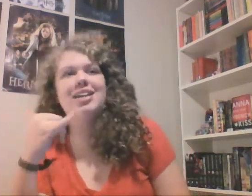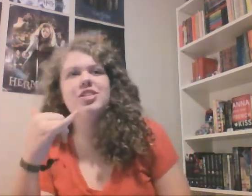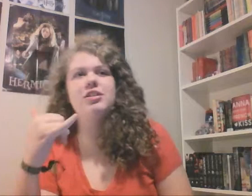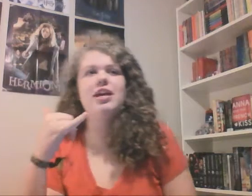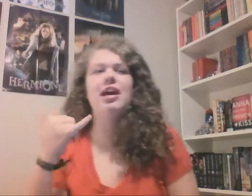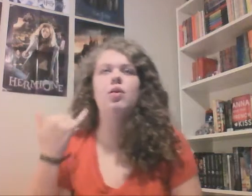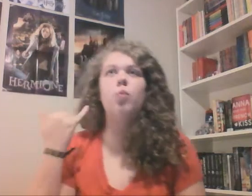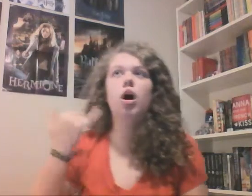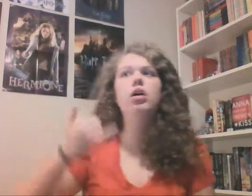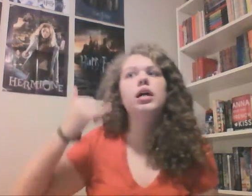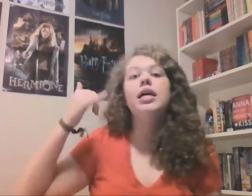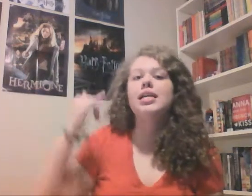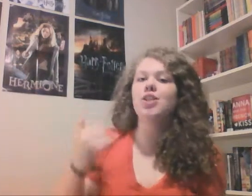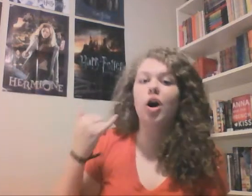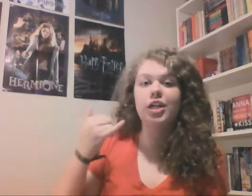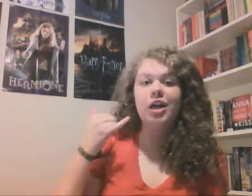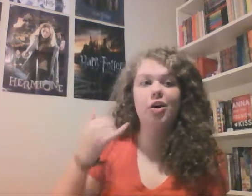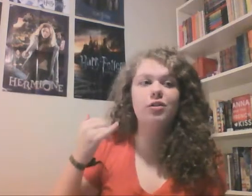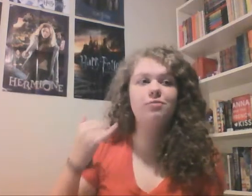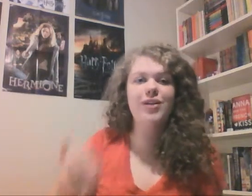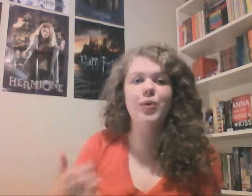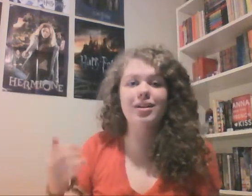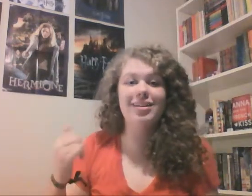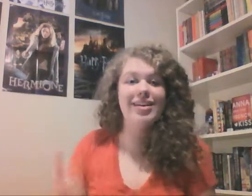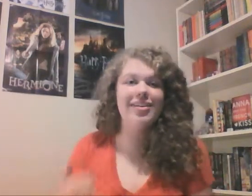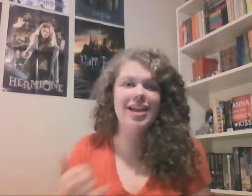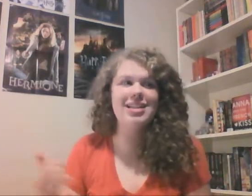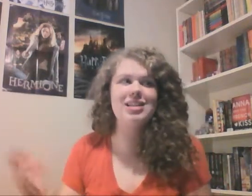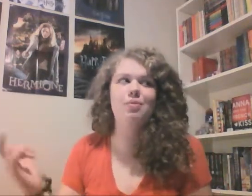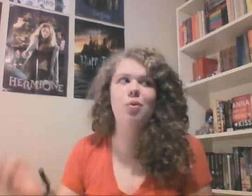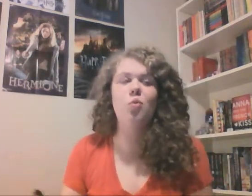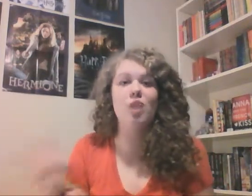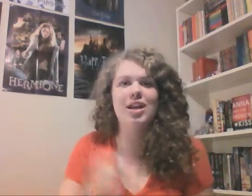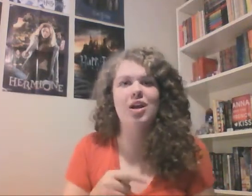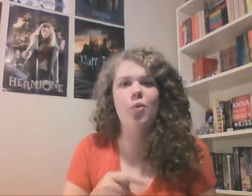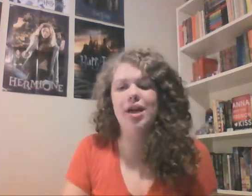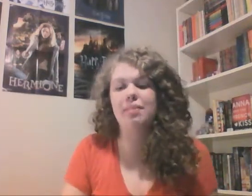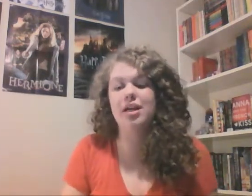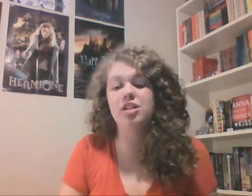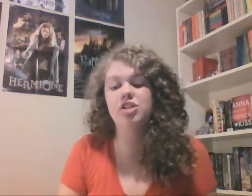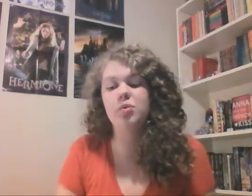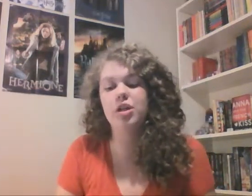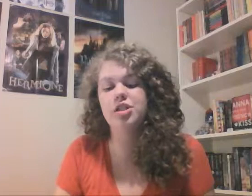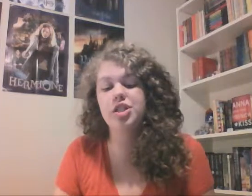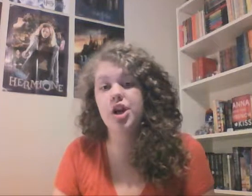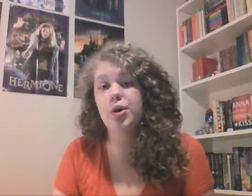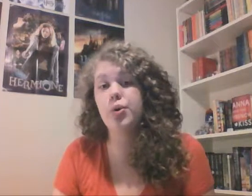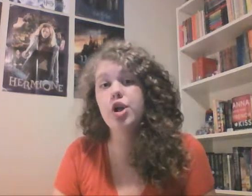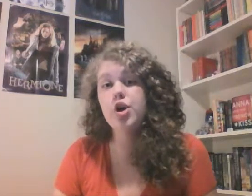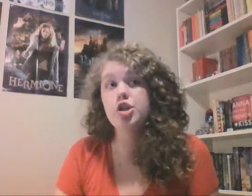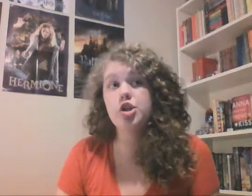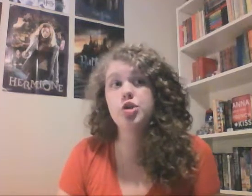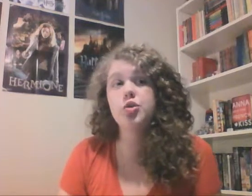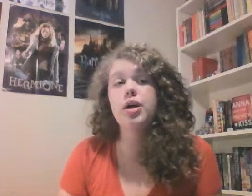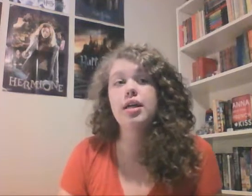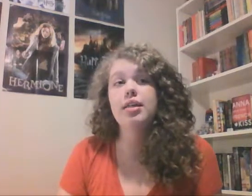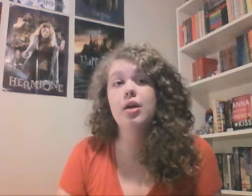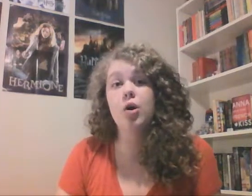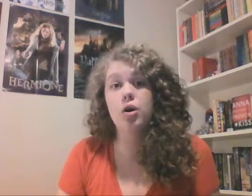answers it. And while he's talking on the phone, Clary ends up running away because she wants to go to her